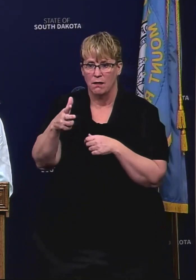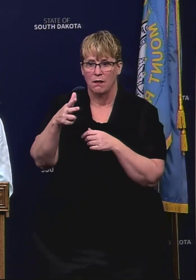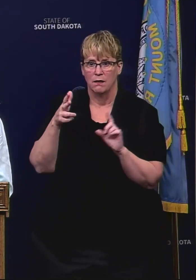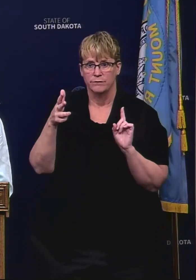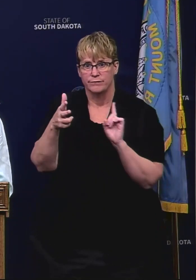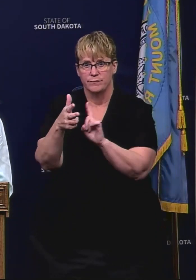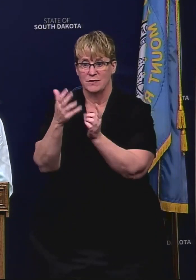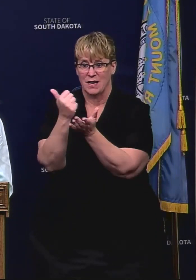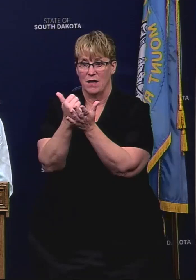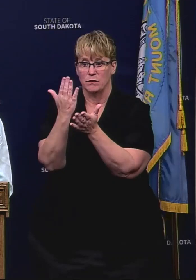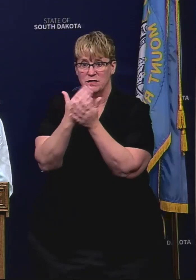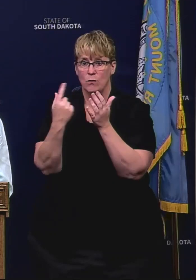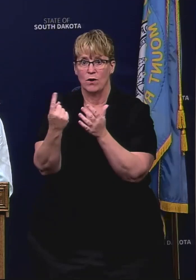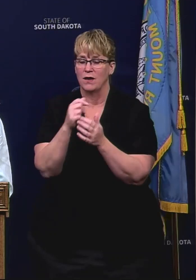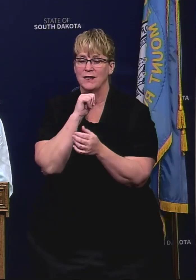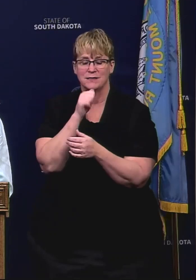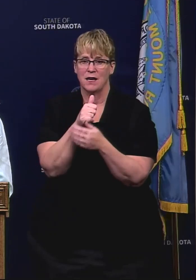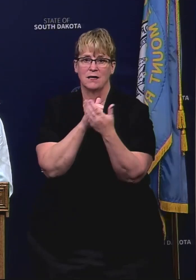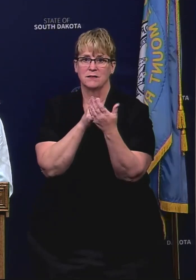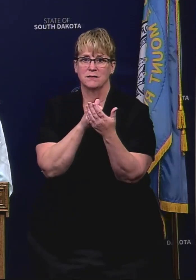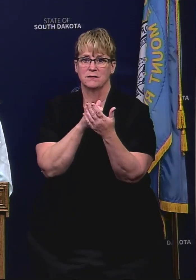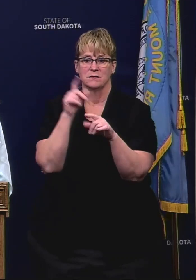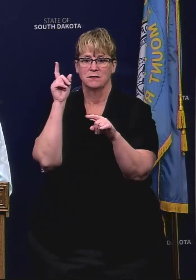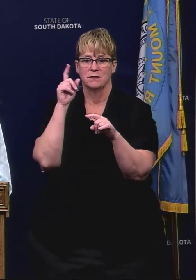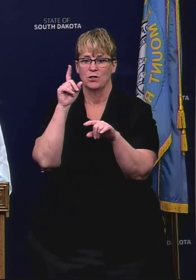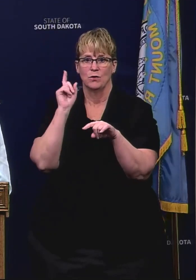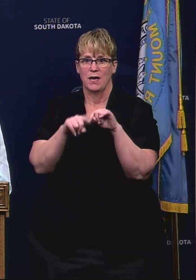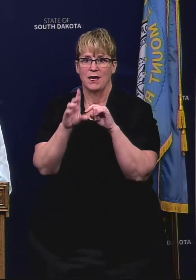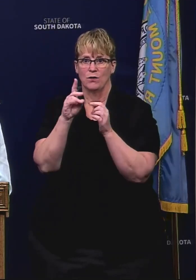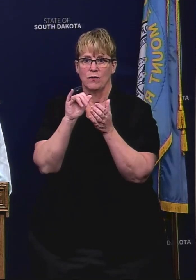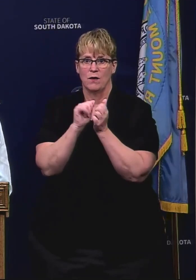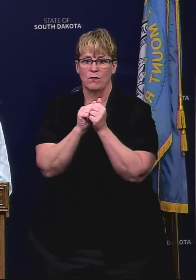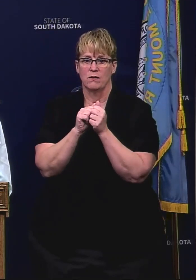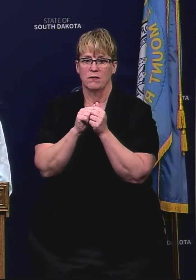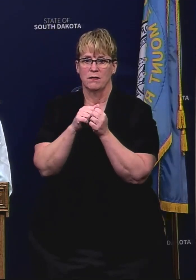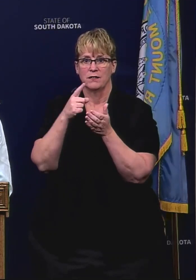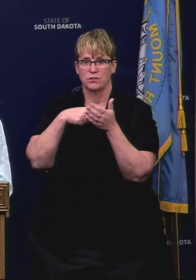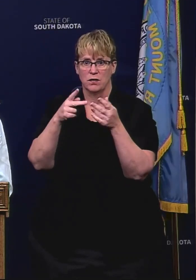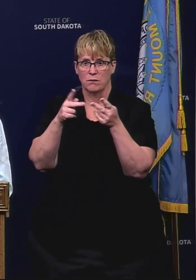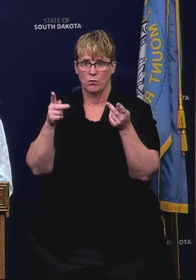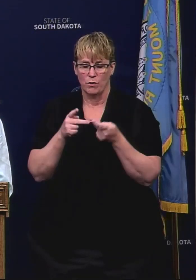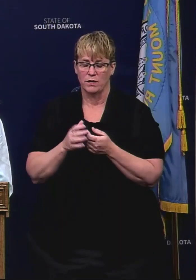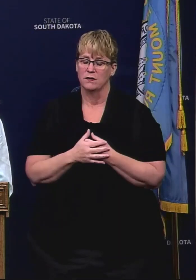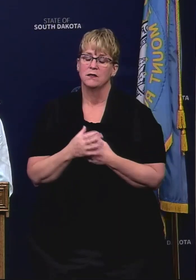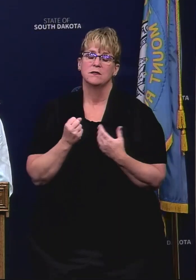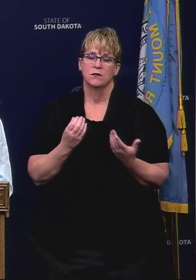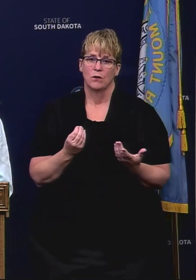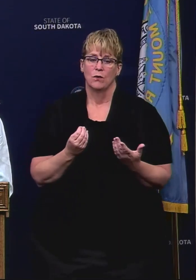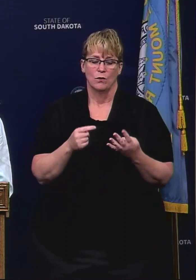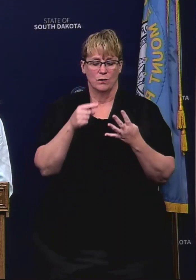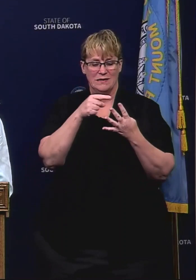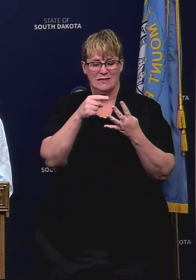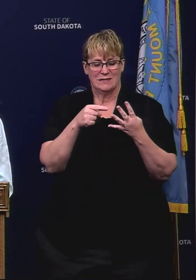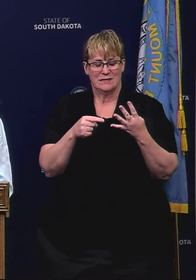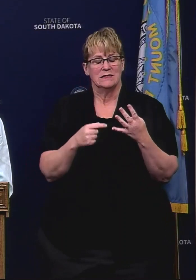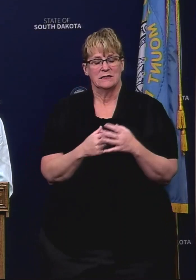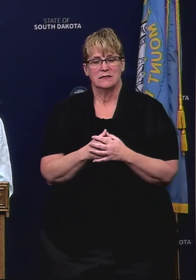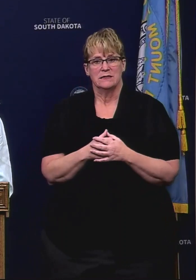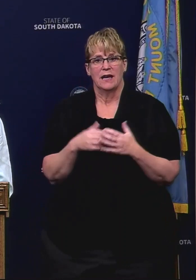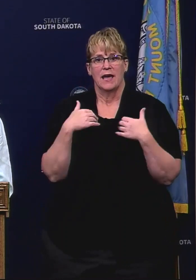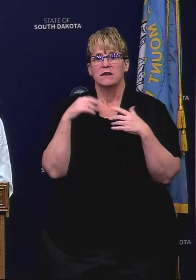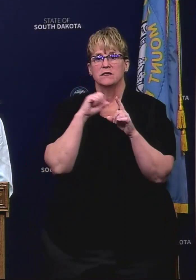checkpoint to help someone and it's not able to be facilitated through a checkpoint so um these there has been